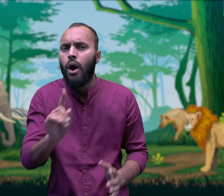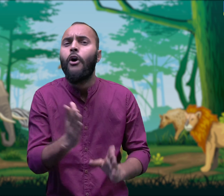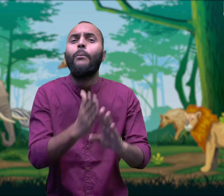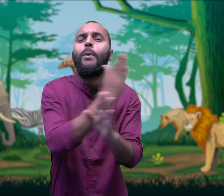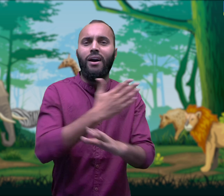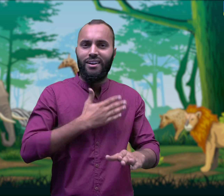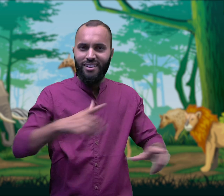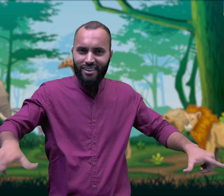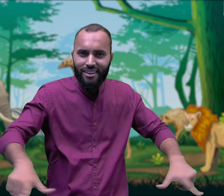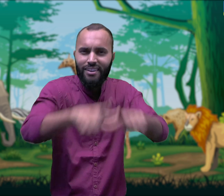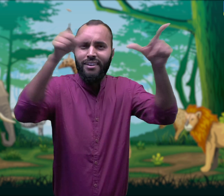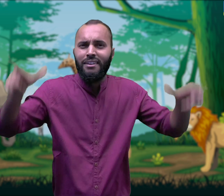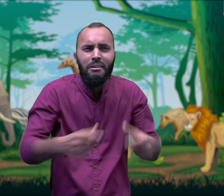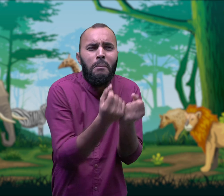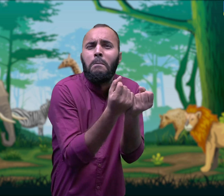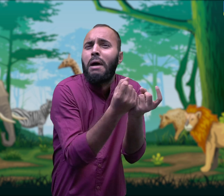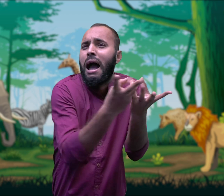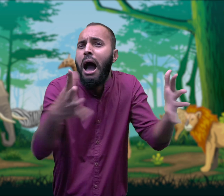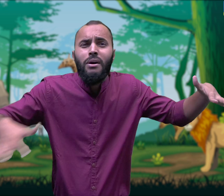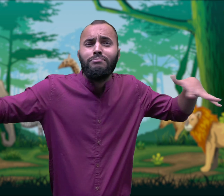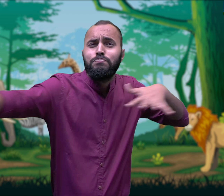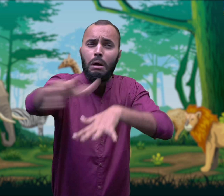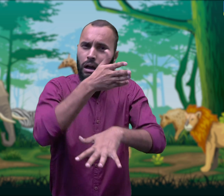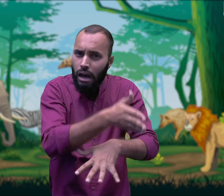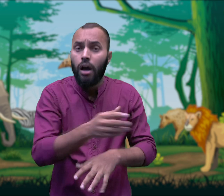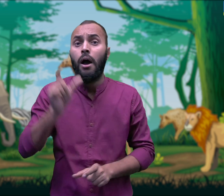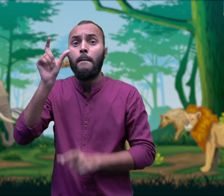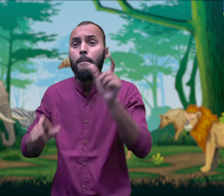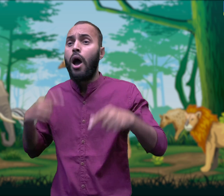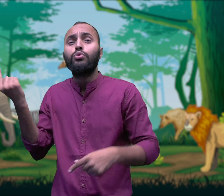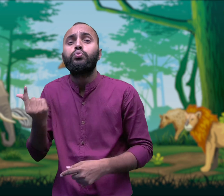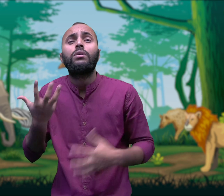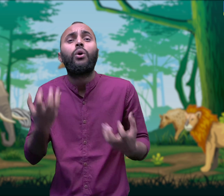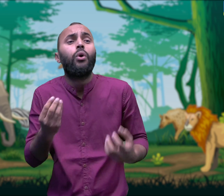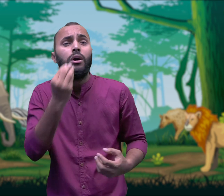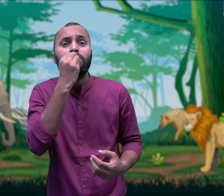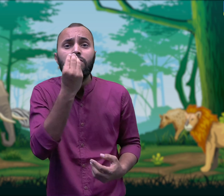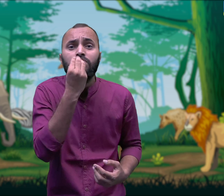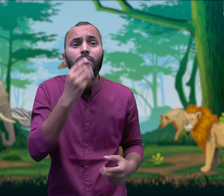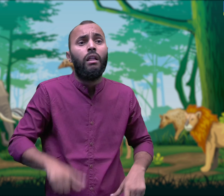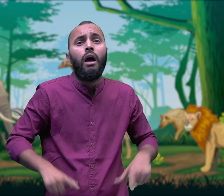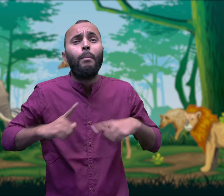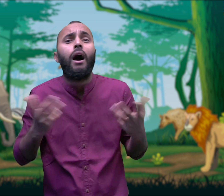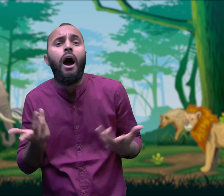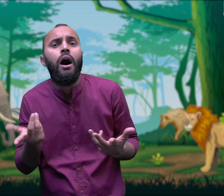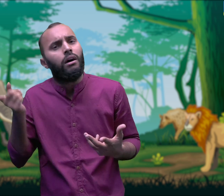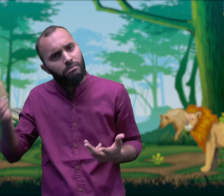But earlier that land used to be the forest. Farmers cut forests to provide more rooms for planting crops and